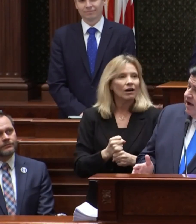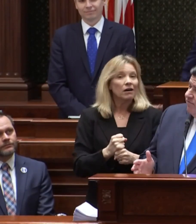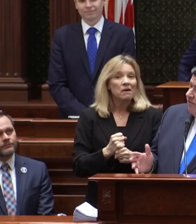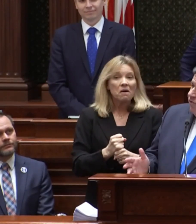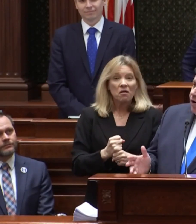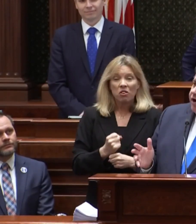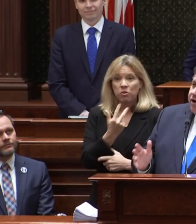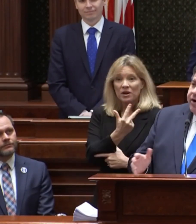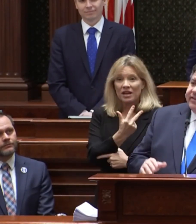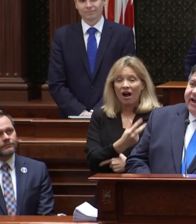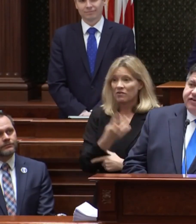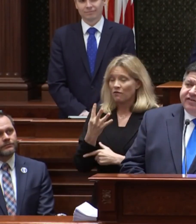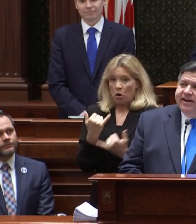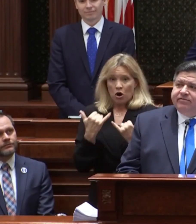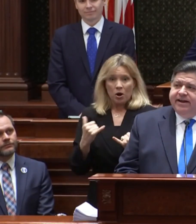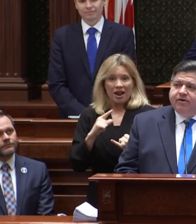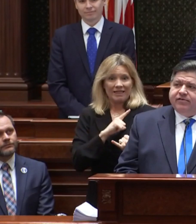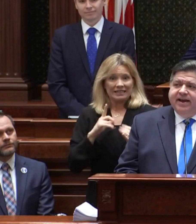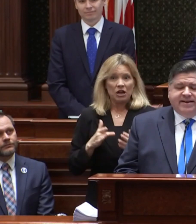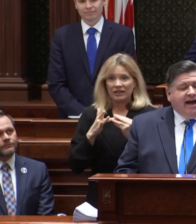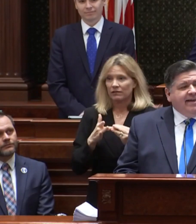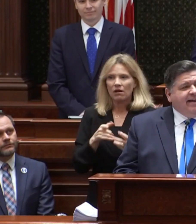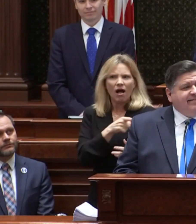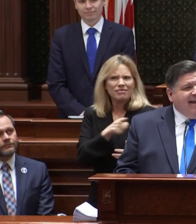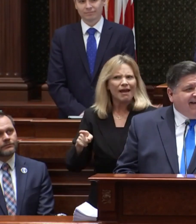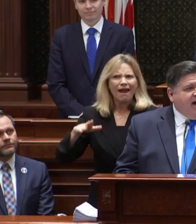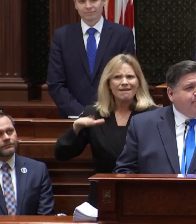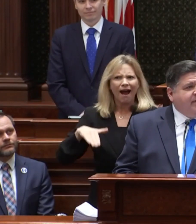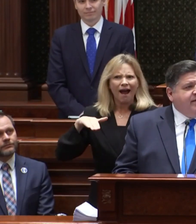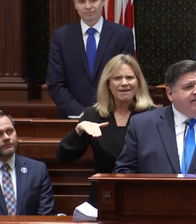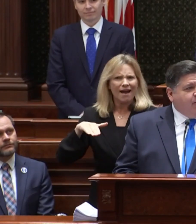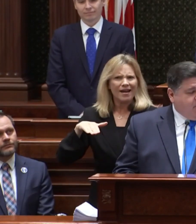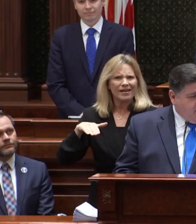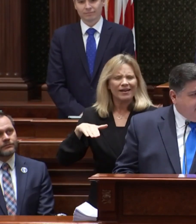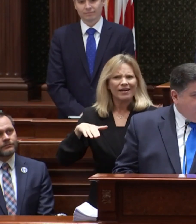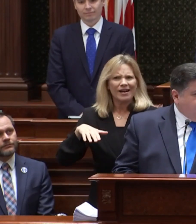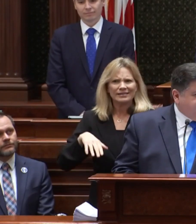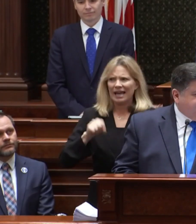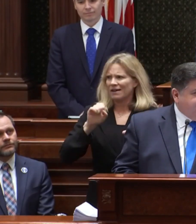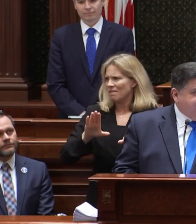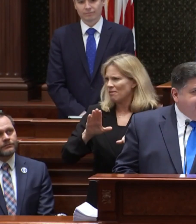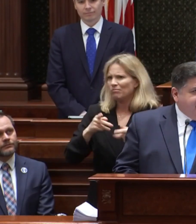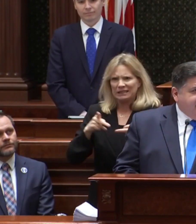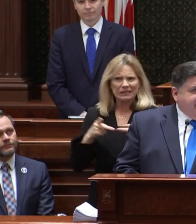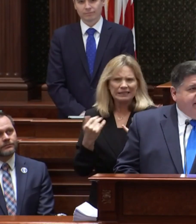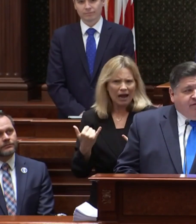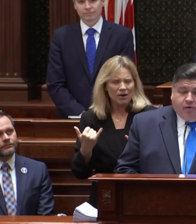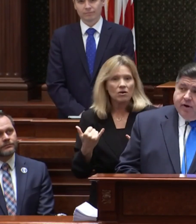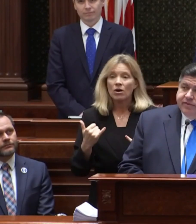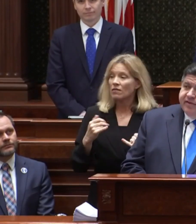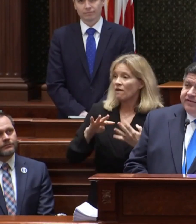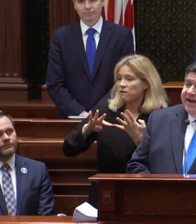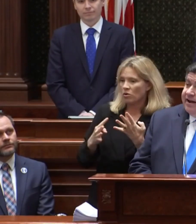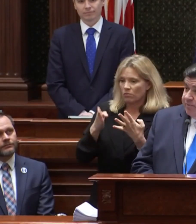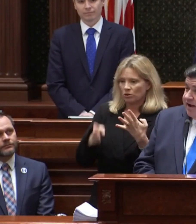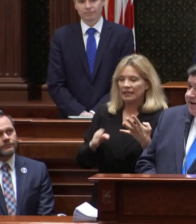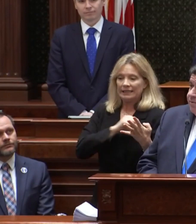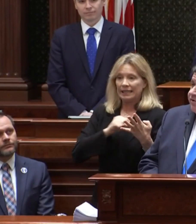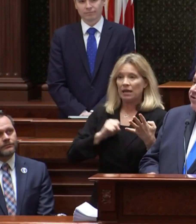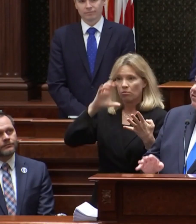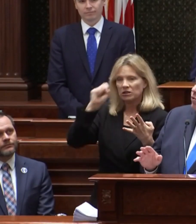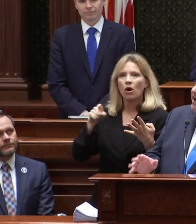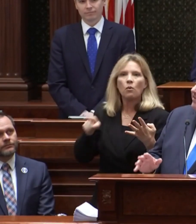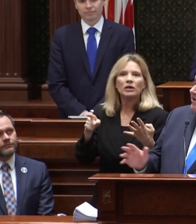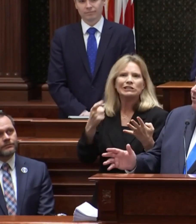Three of the four current legislative leaders had not yet taken up their current posts. And the fourth, the Senate